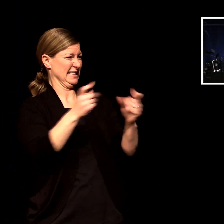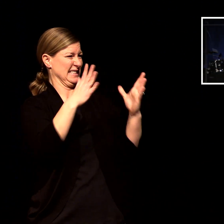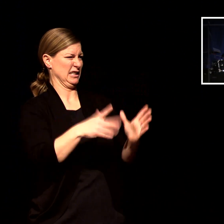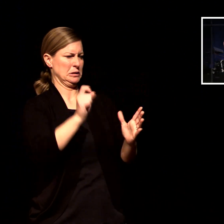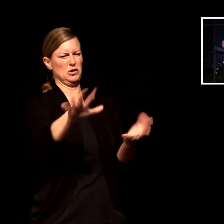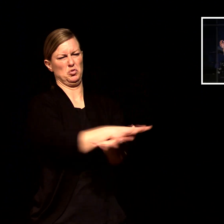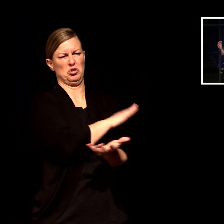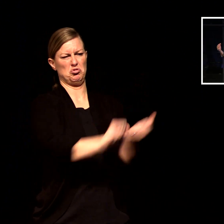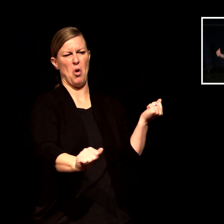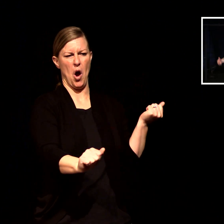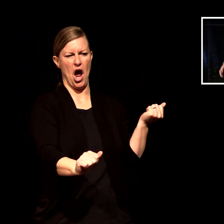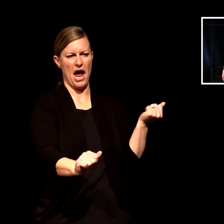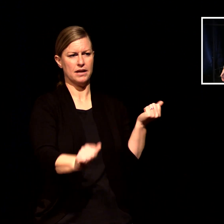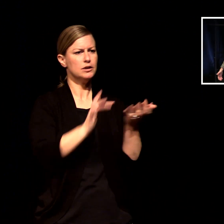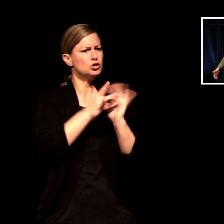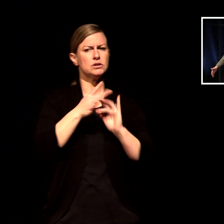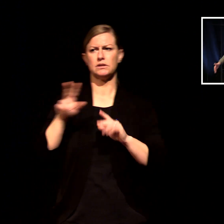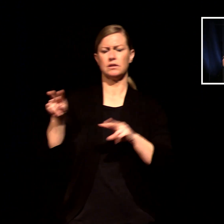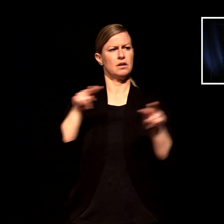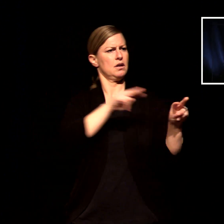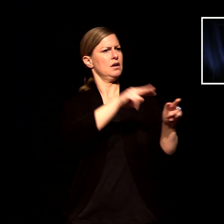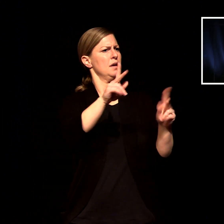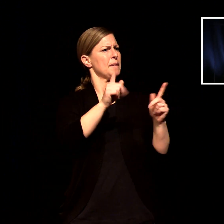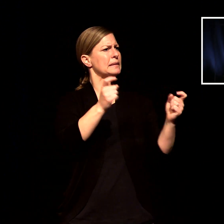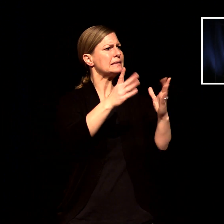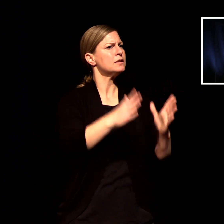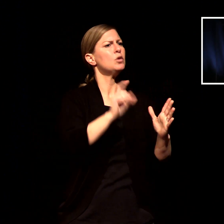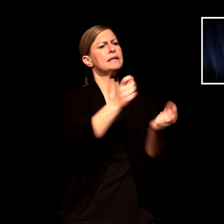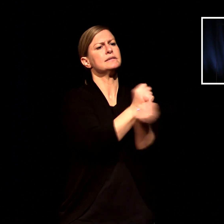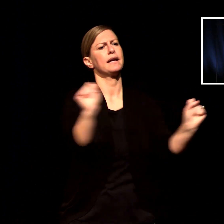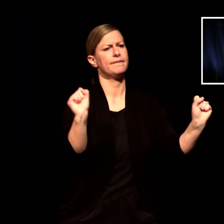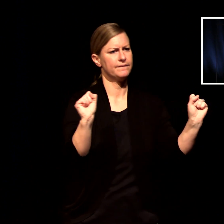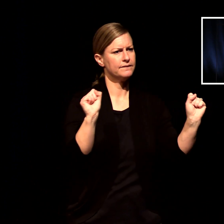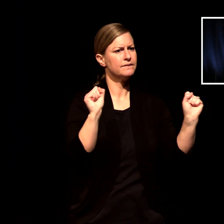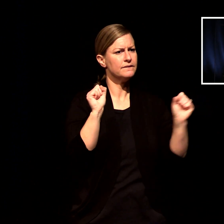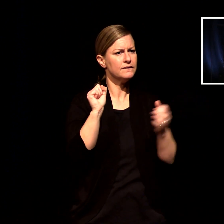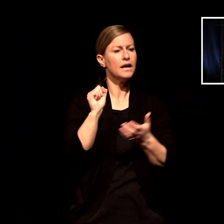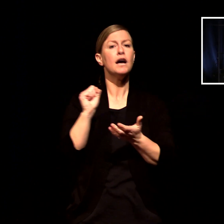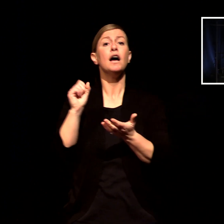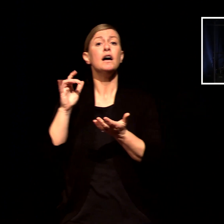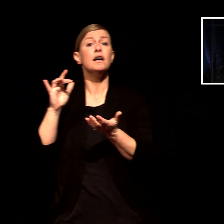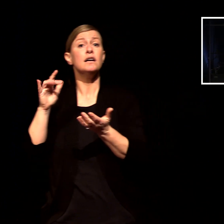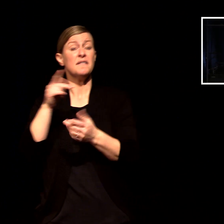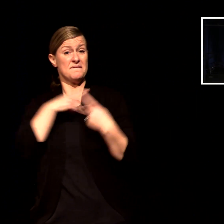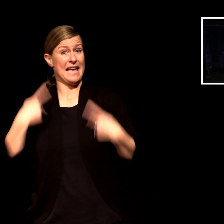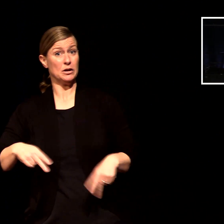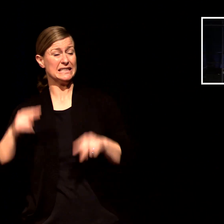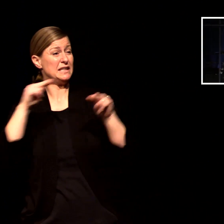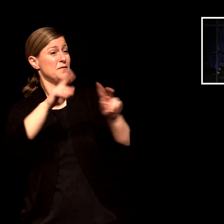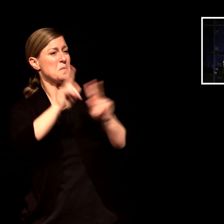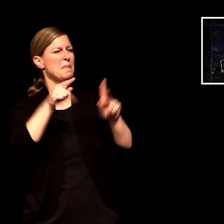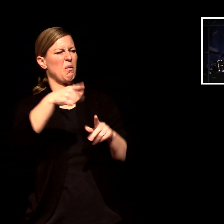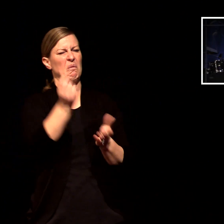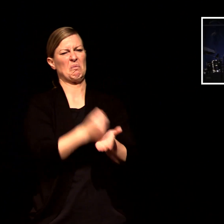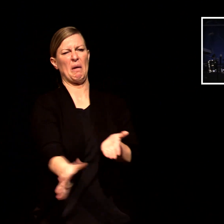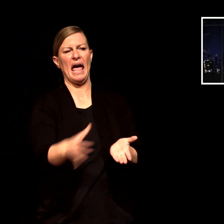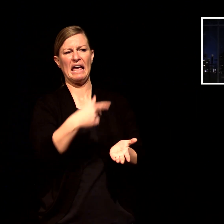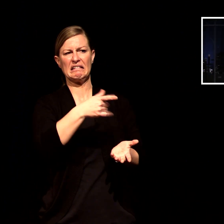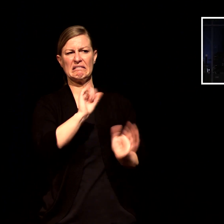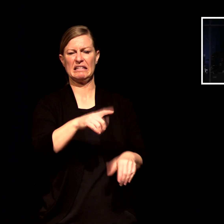burned up jesus saw people as a harvest that he wanted to bring in church family i would ask us this question how do we